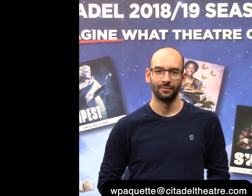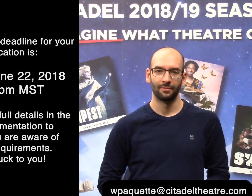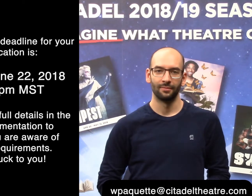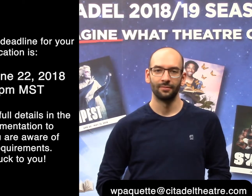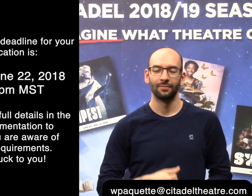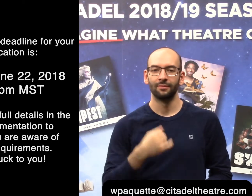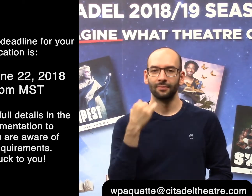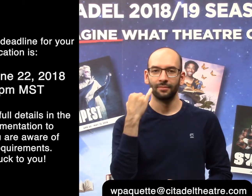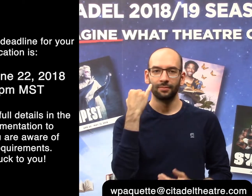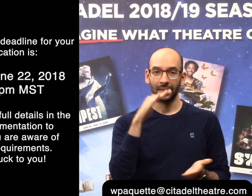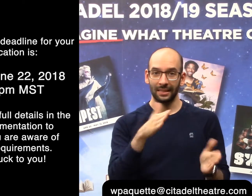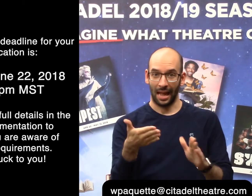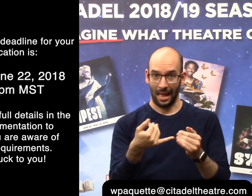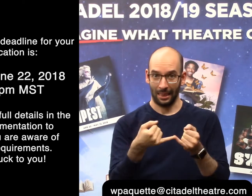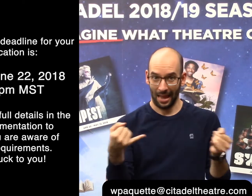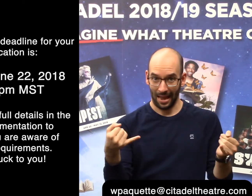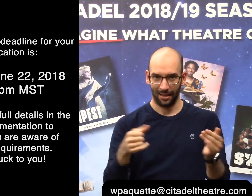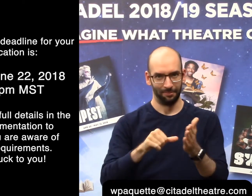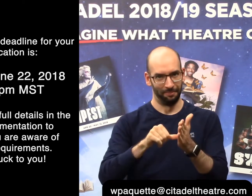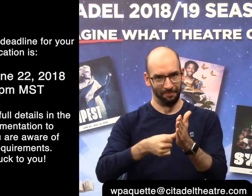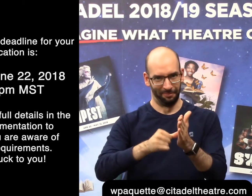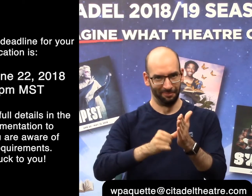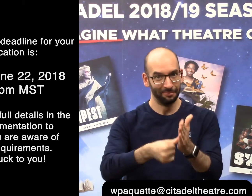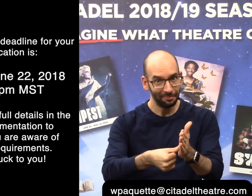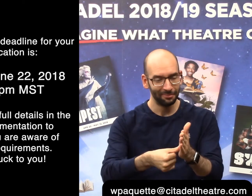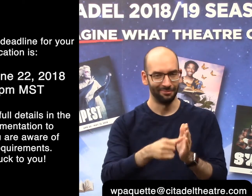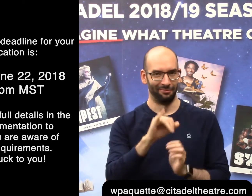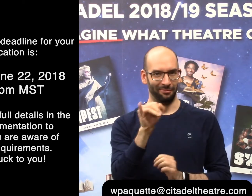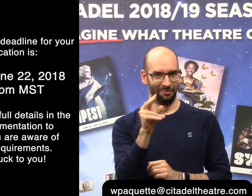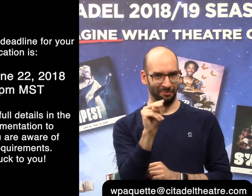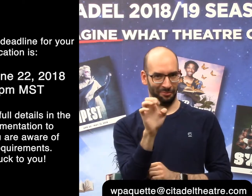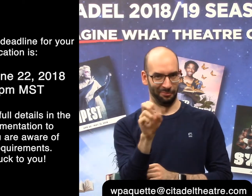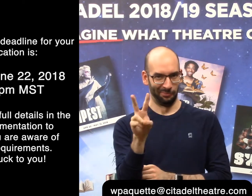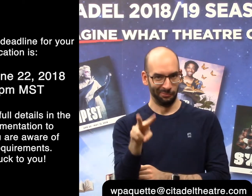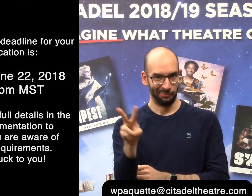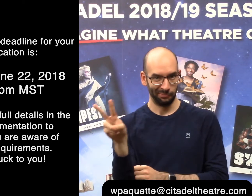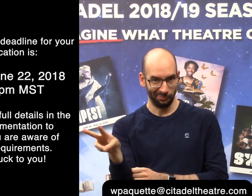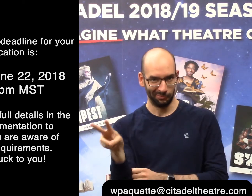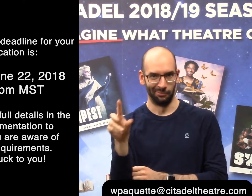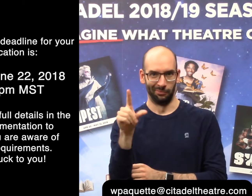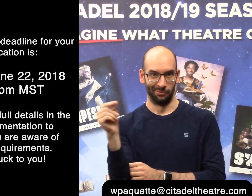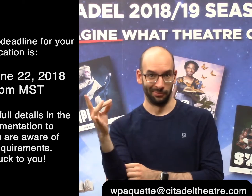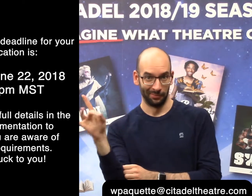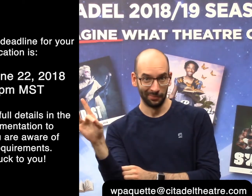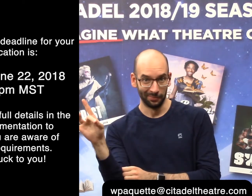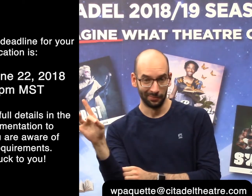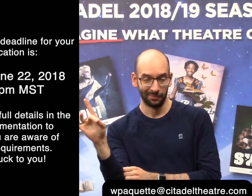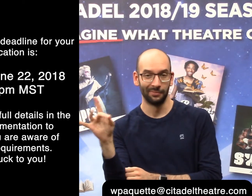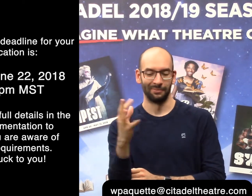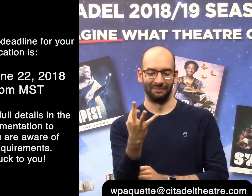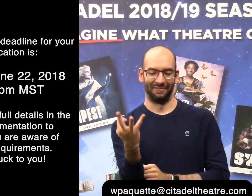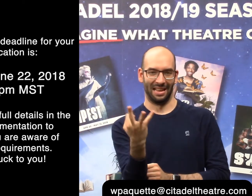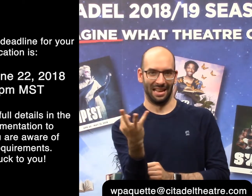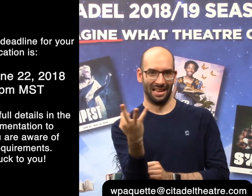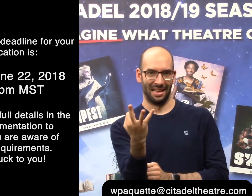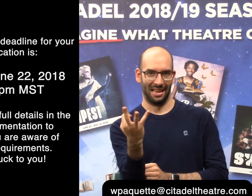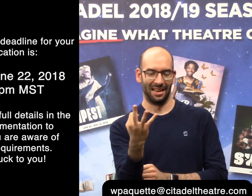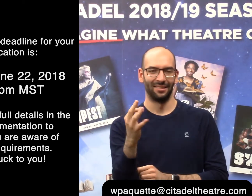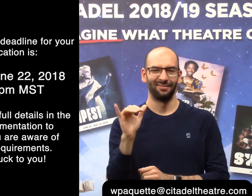Note that the deadline for your application is Friday, June 22nd, 2018 at 5 p.m.